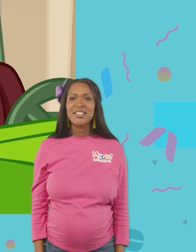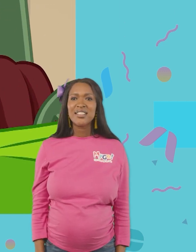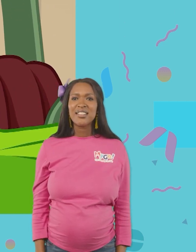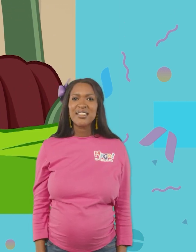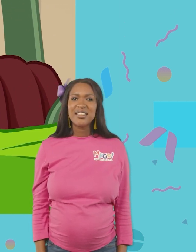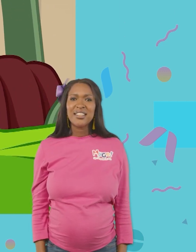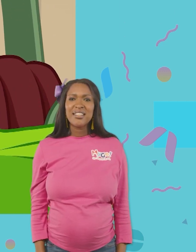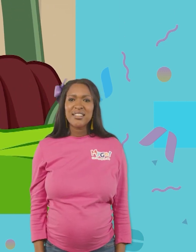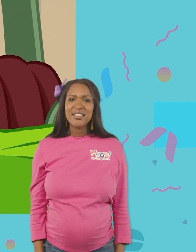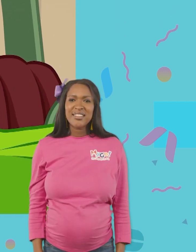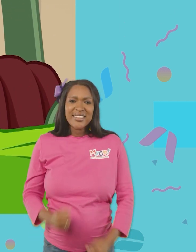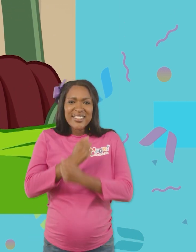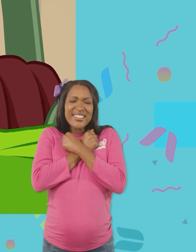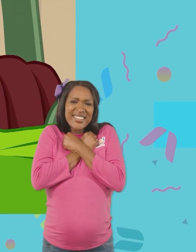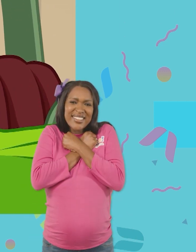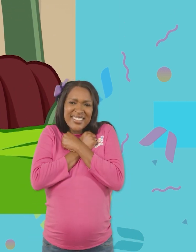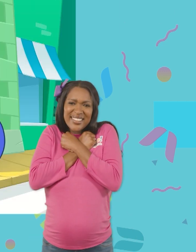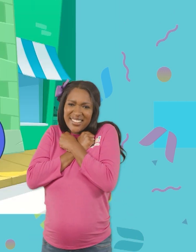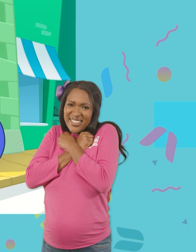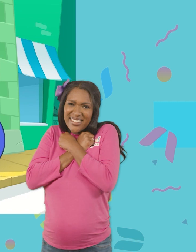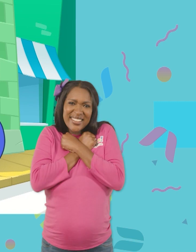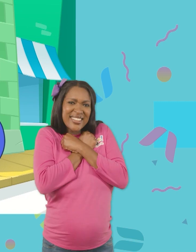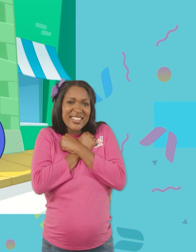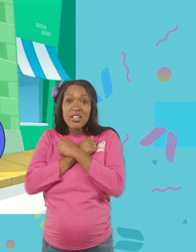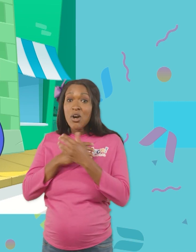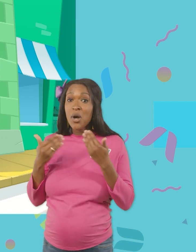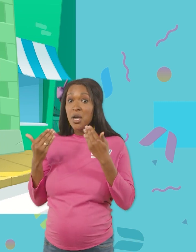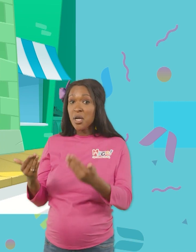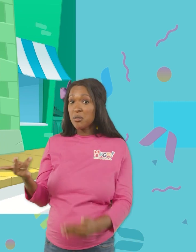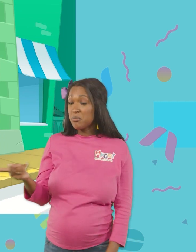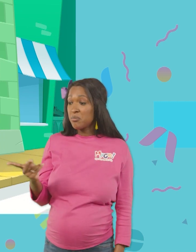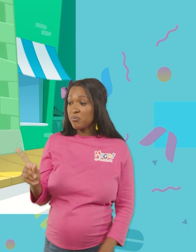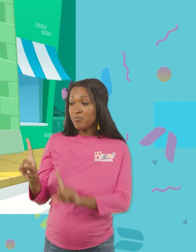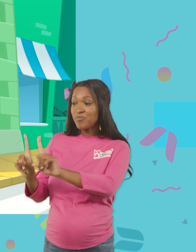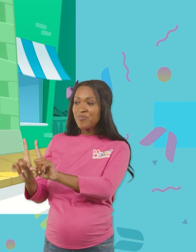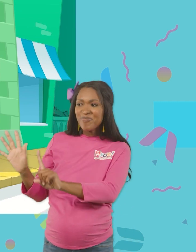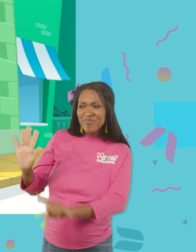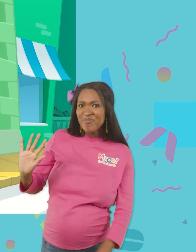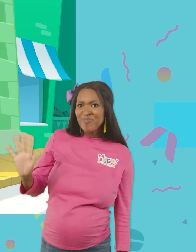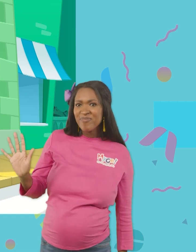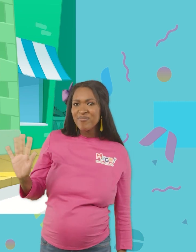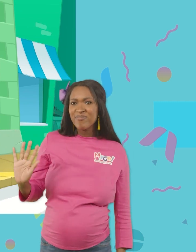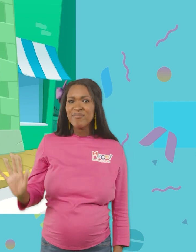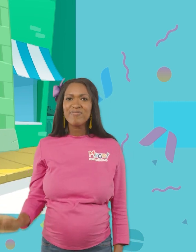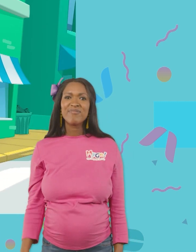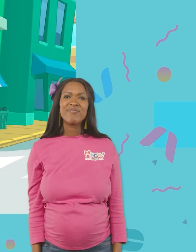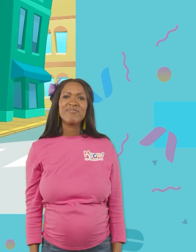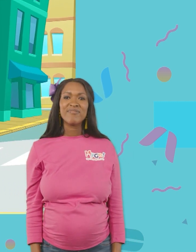Psst. Well, okay, then. You do that. Bye-bye, Mila. Bye,